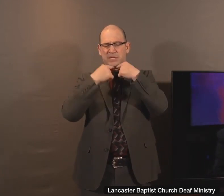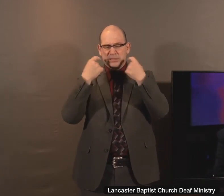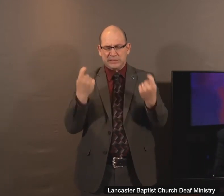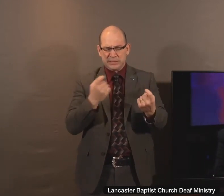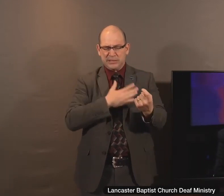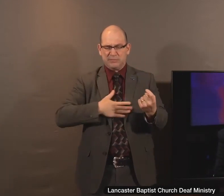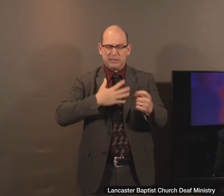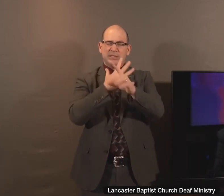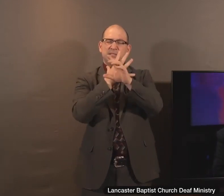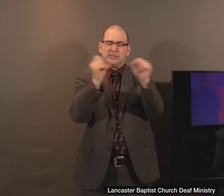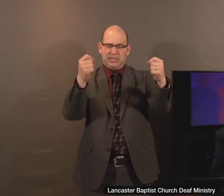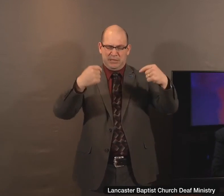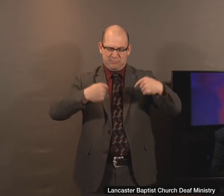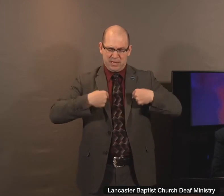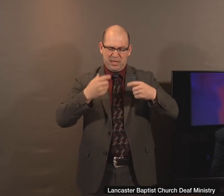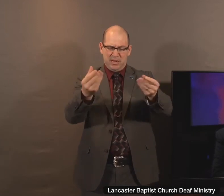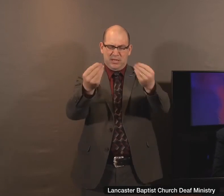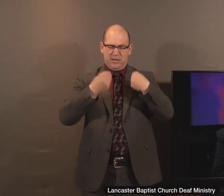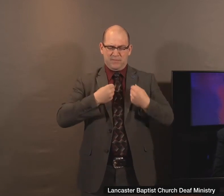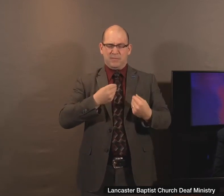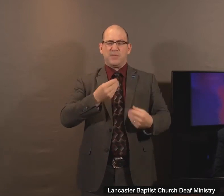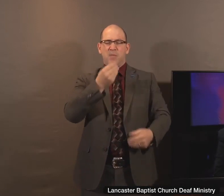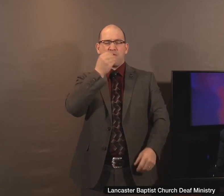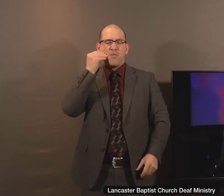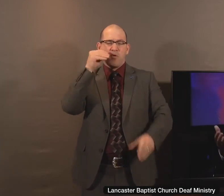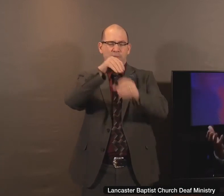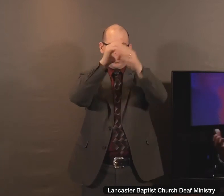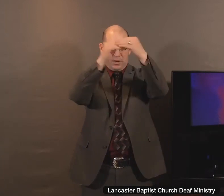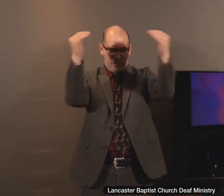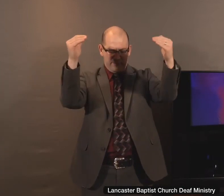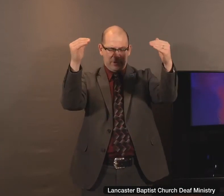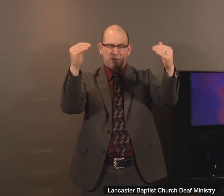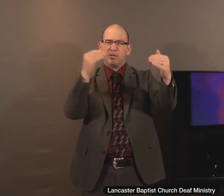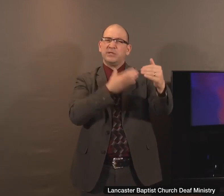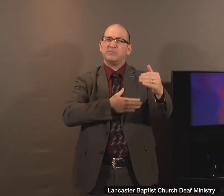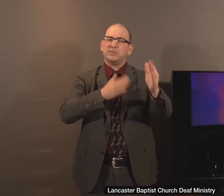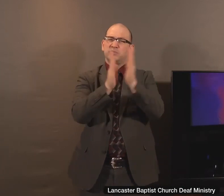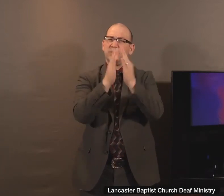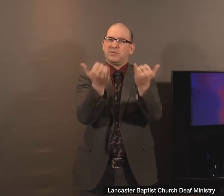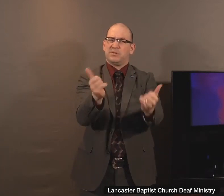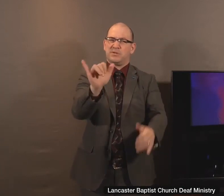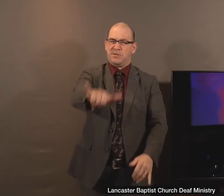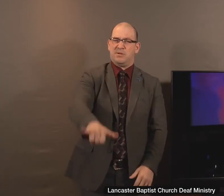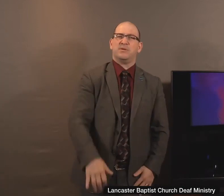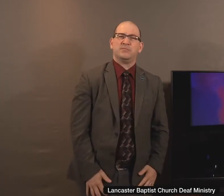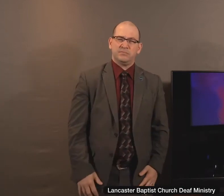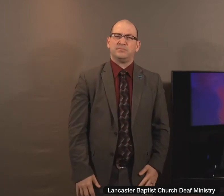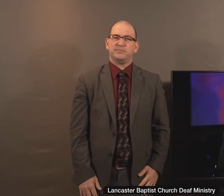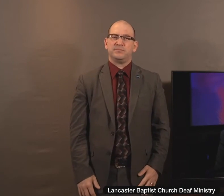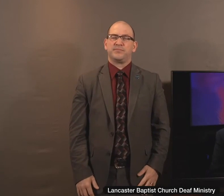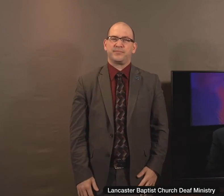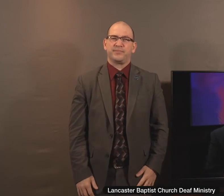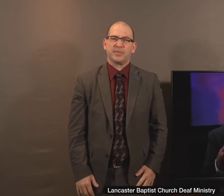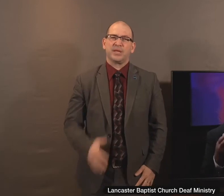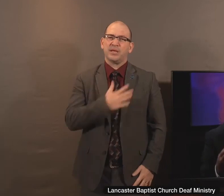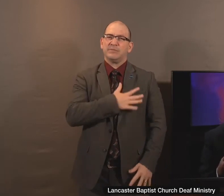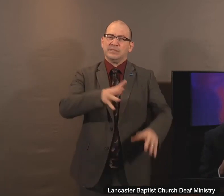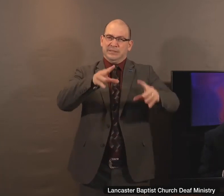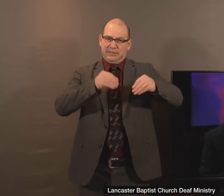and give me a home in heaven someday. Would you pray that prayer right now? Would you accept Christ as your savior